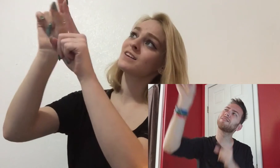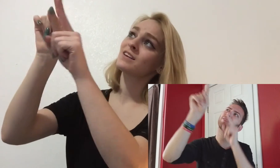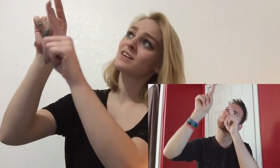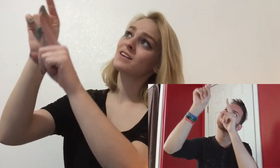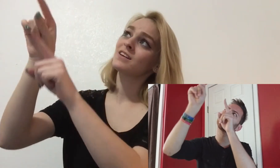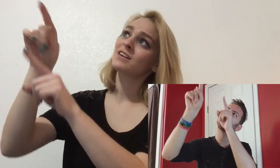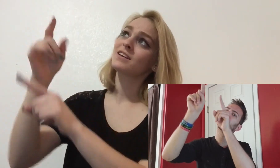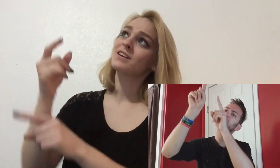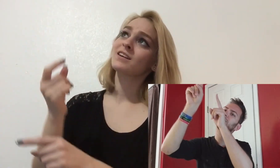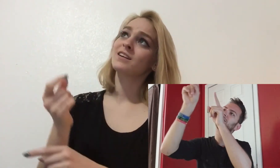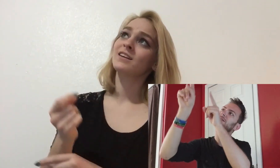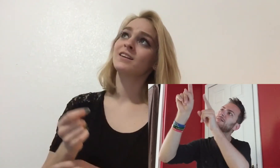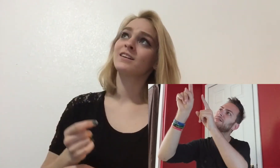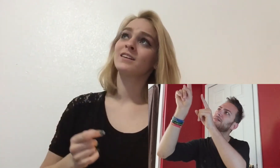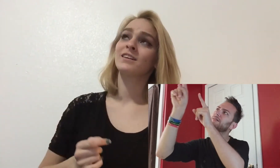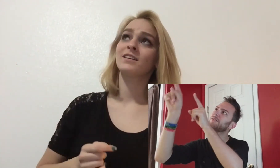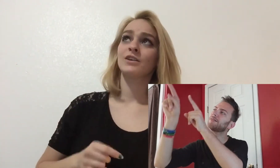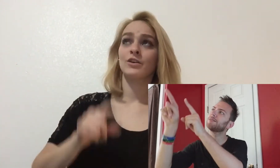fly.